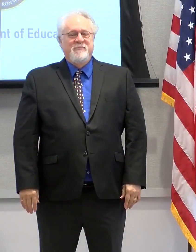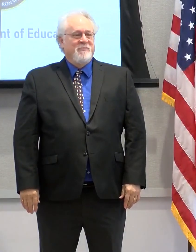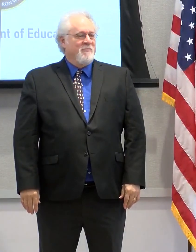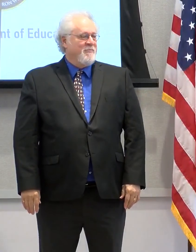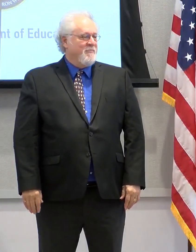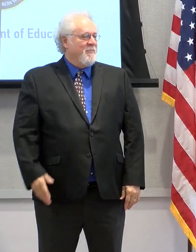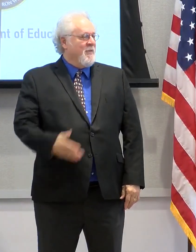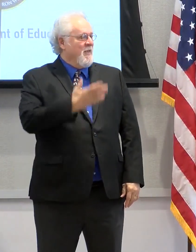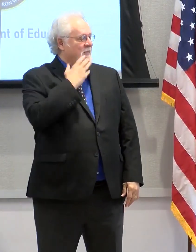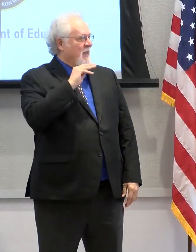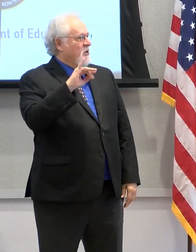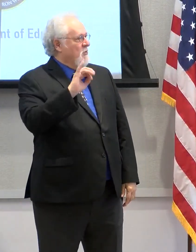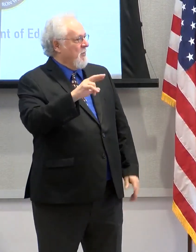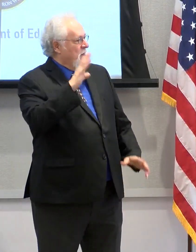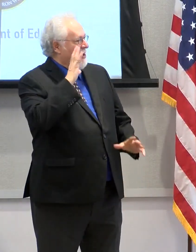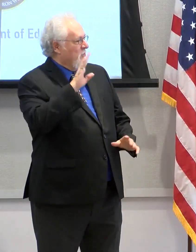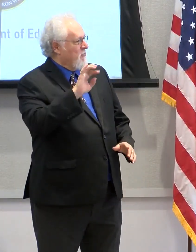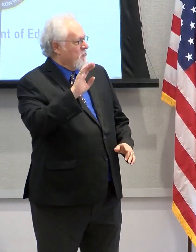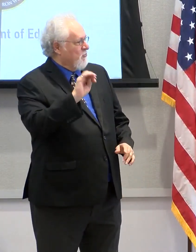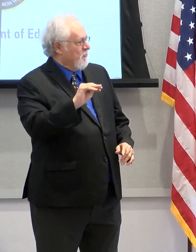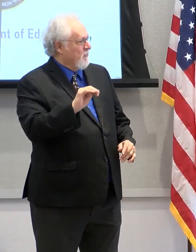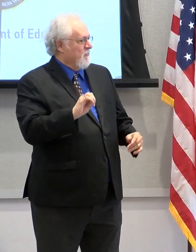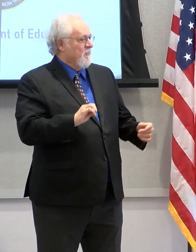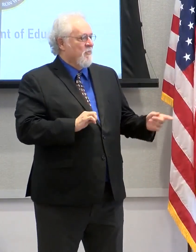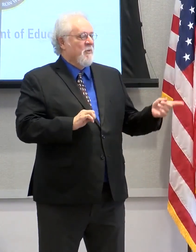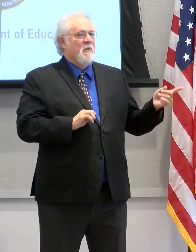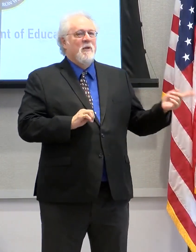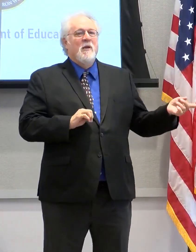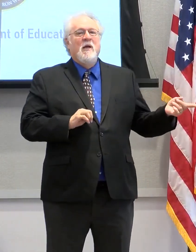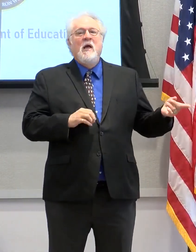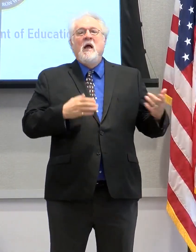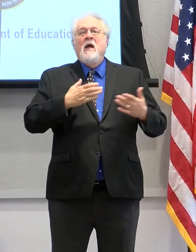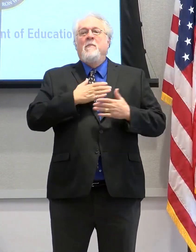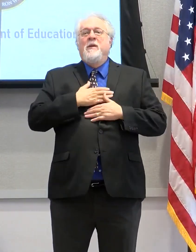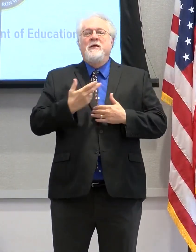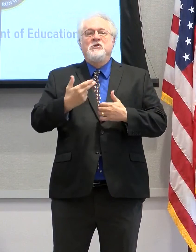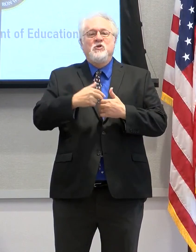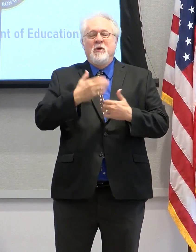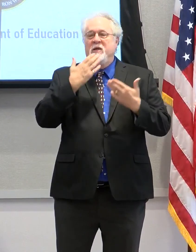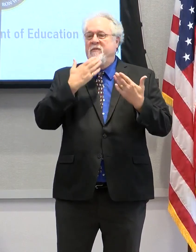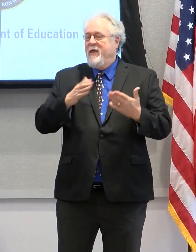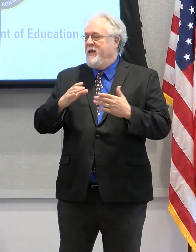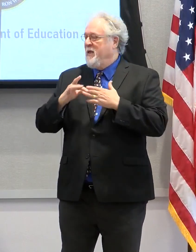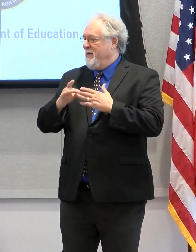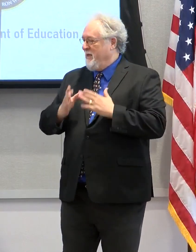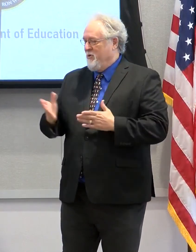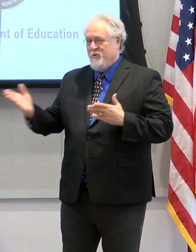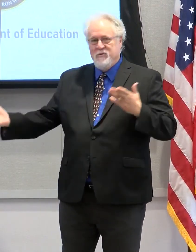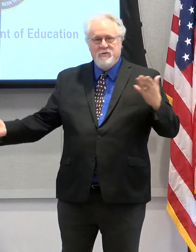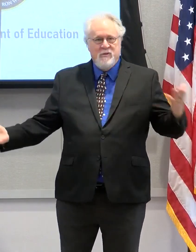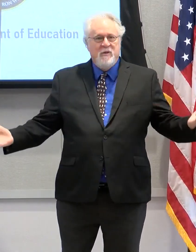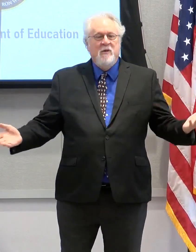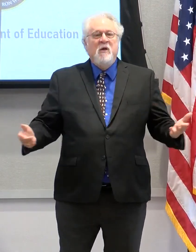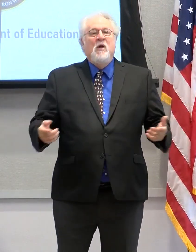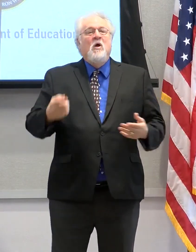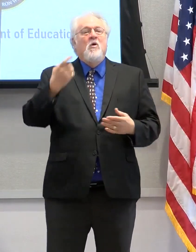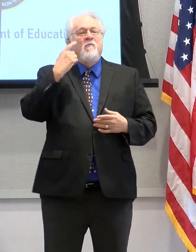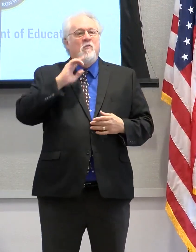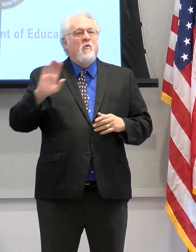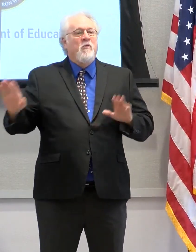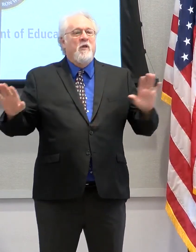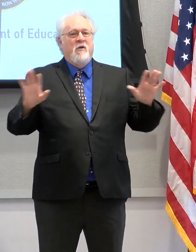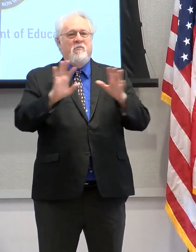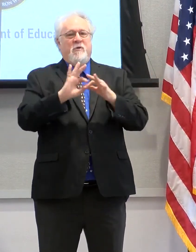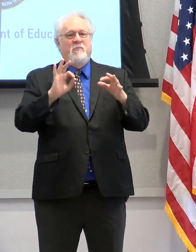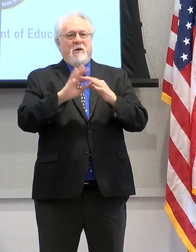Thank you, Mayor Brown. Brandon? Please, please join me in thanking our leaders, um, for their